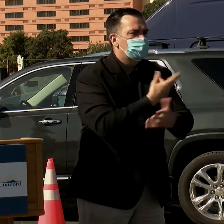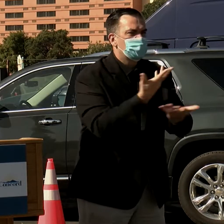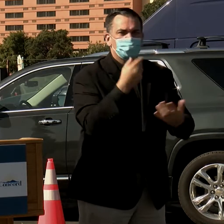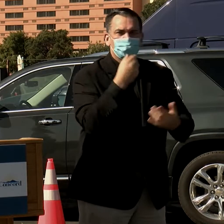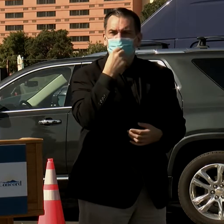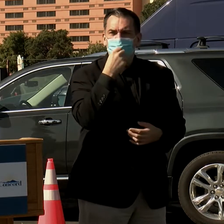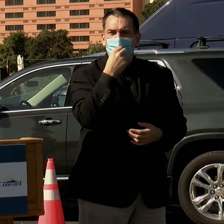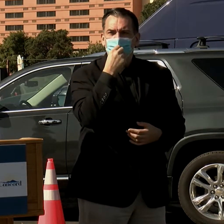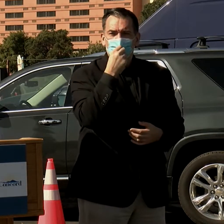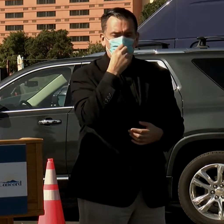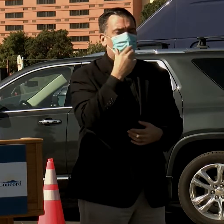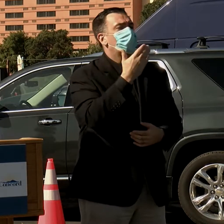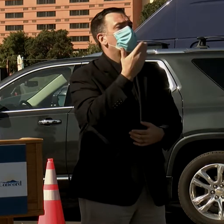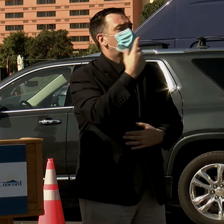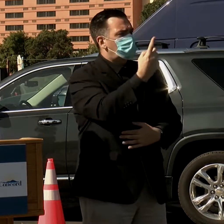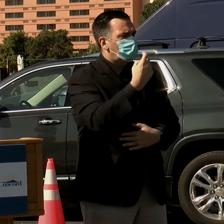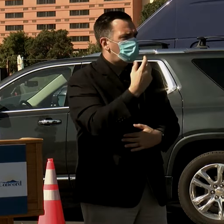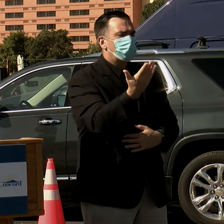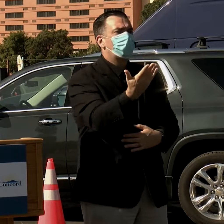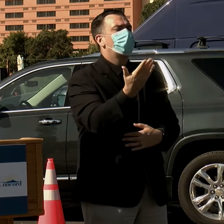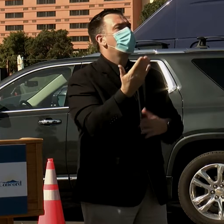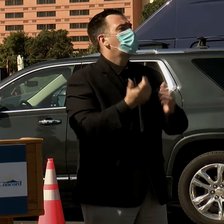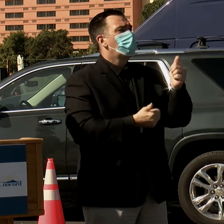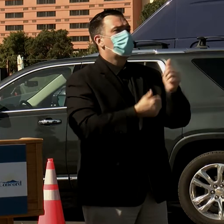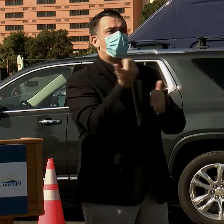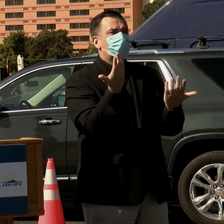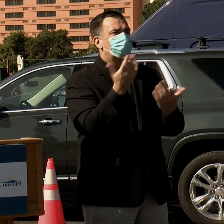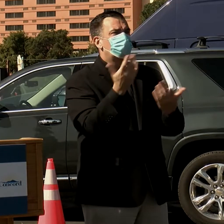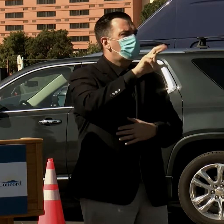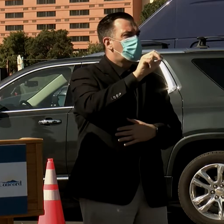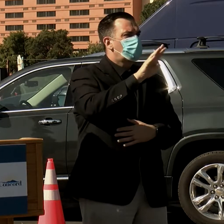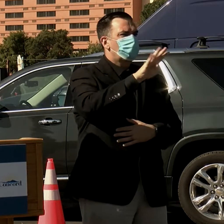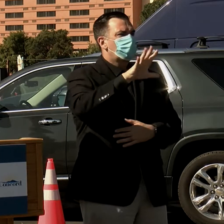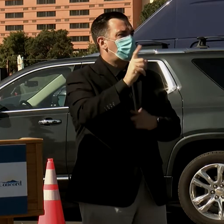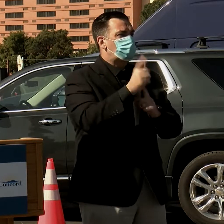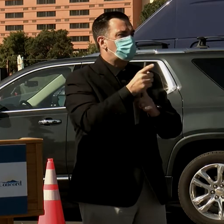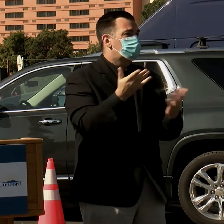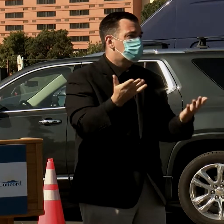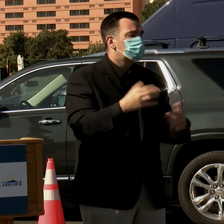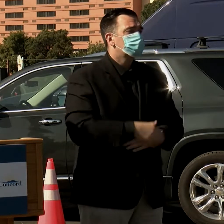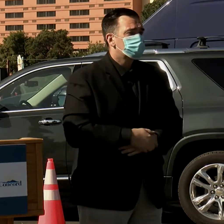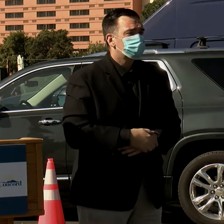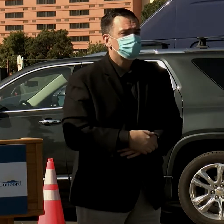That's a good question. Most people can get through within 30 to 45 minutes.